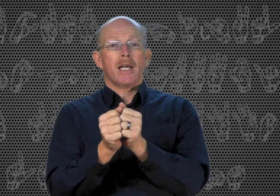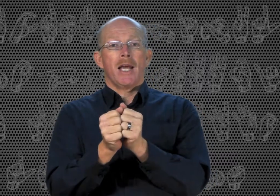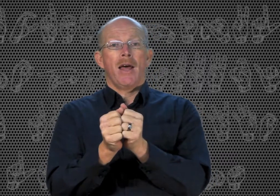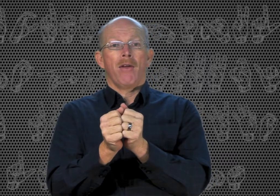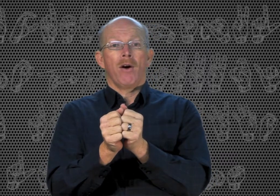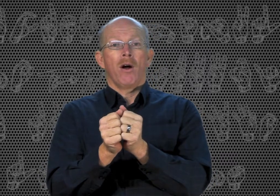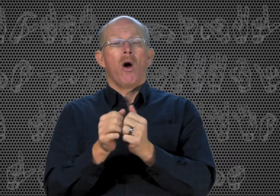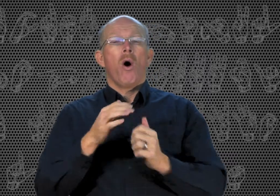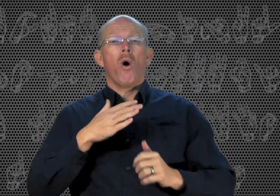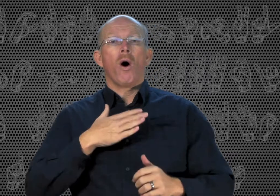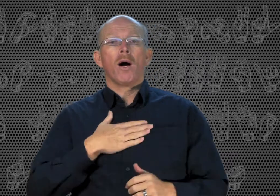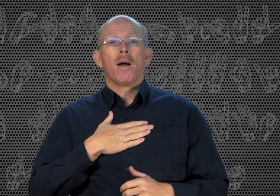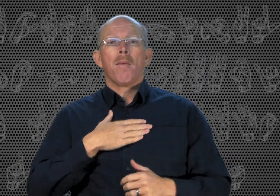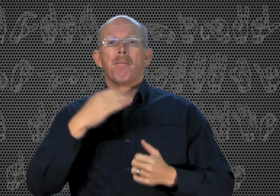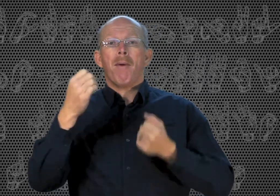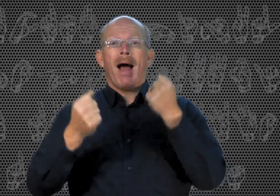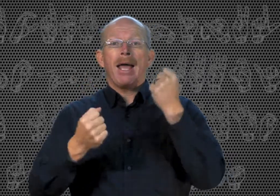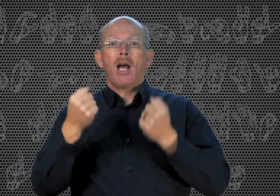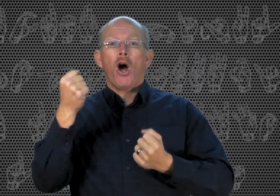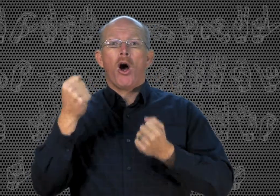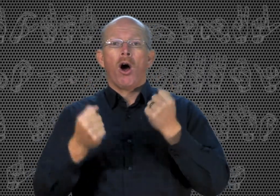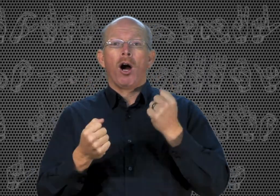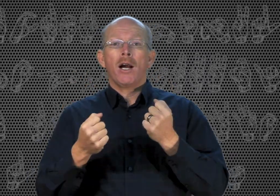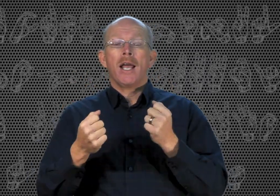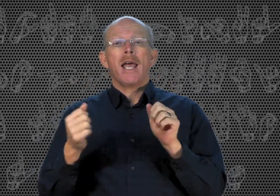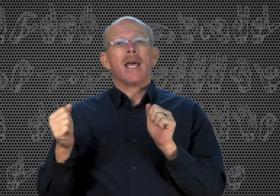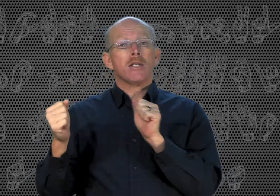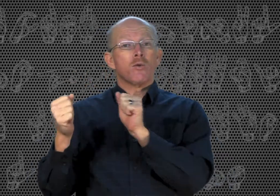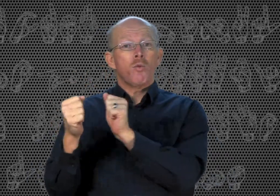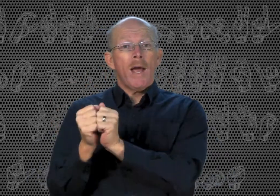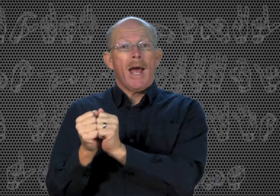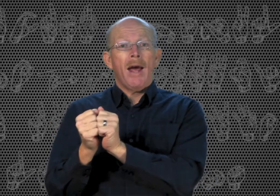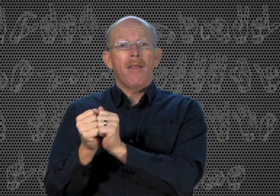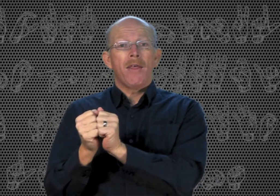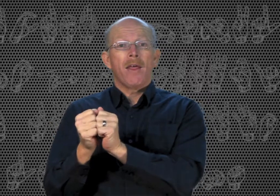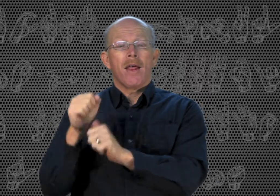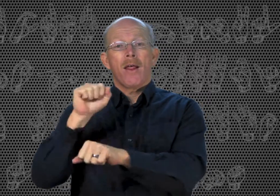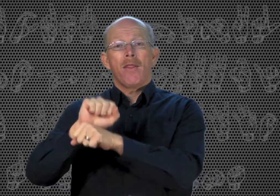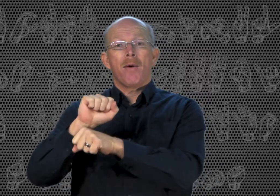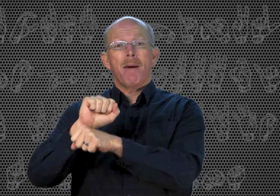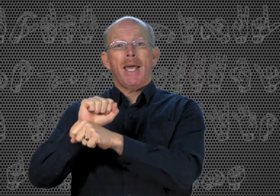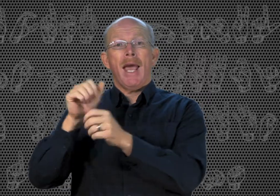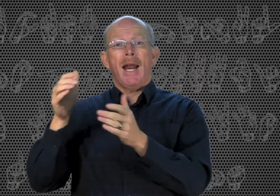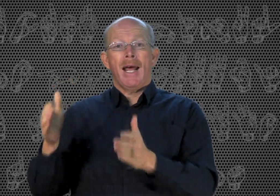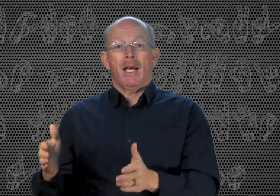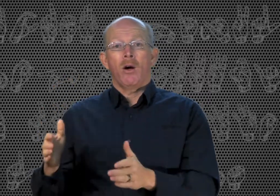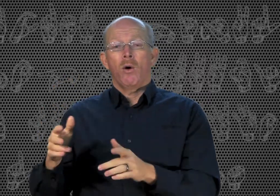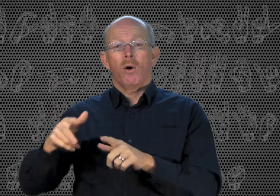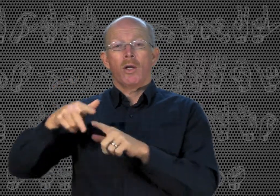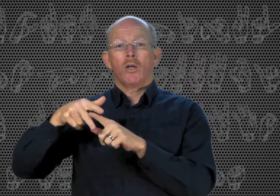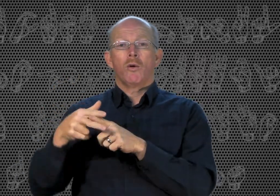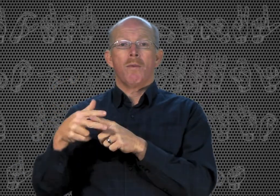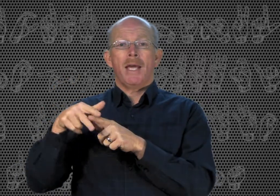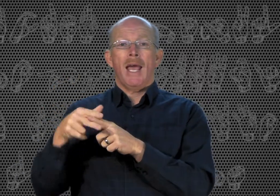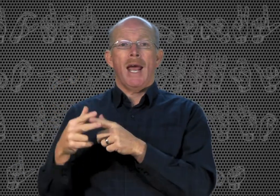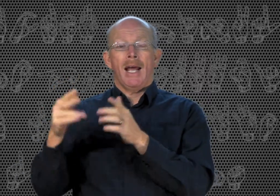together. Or my car is with the mechanic. Or you can do mechanic.